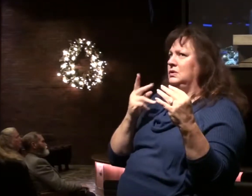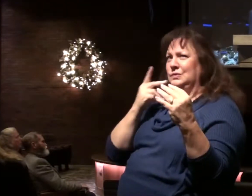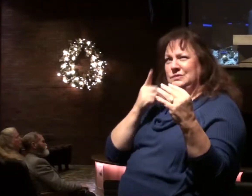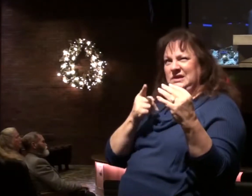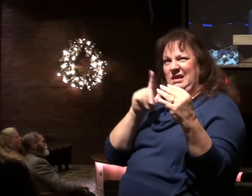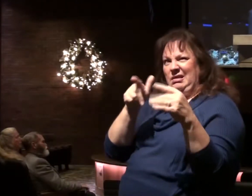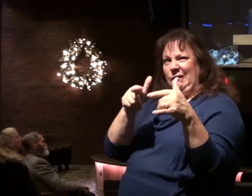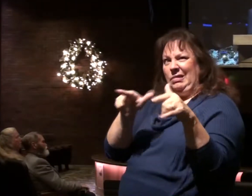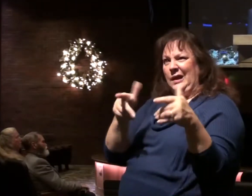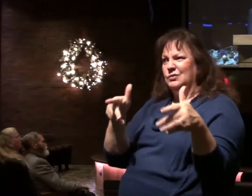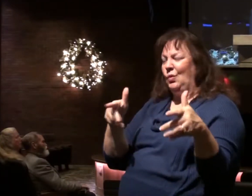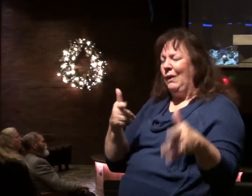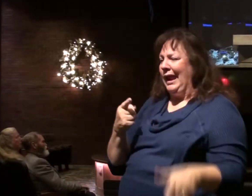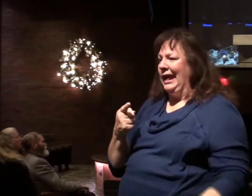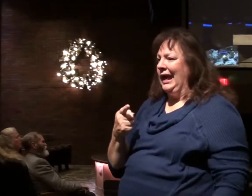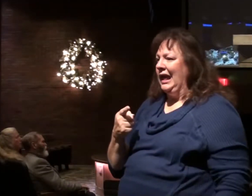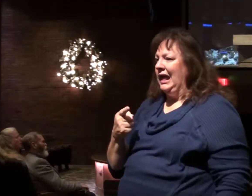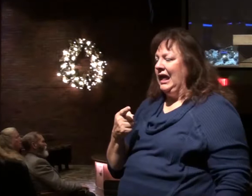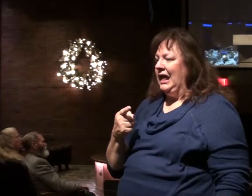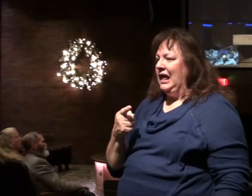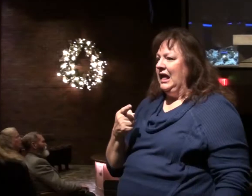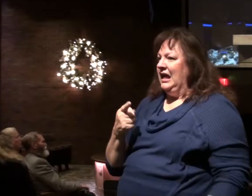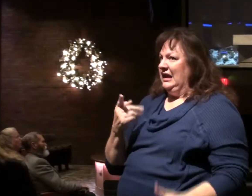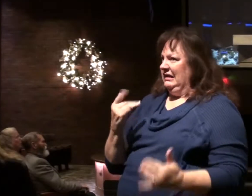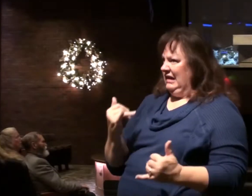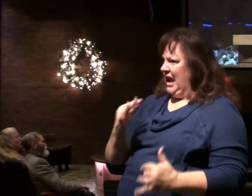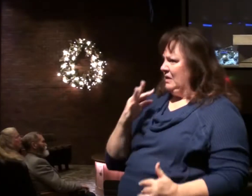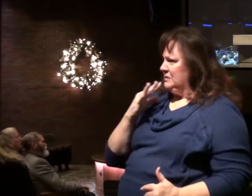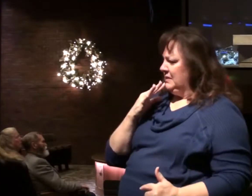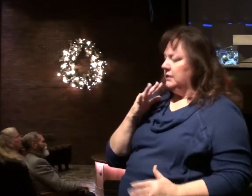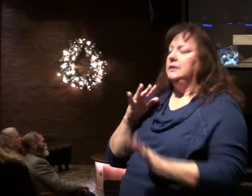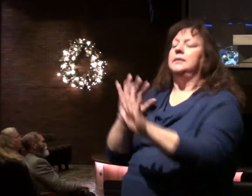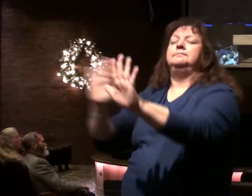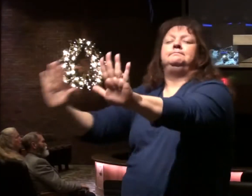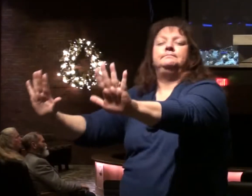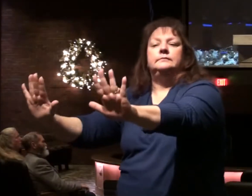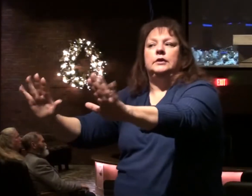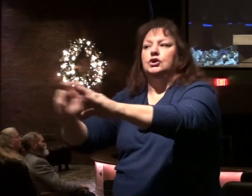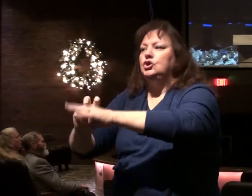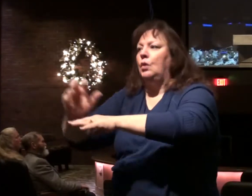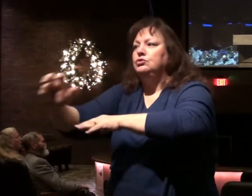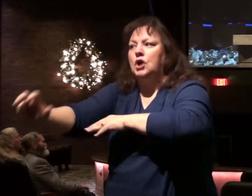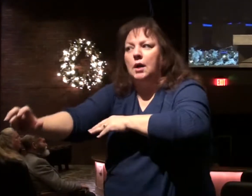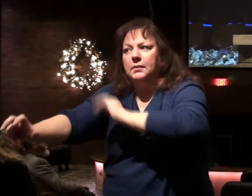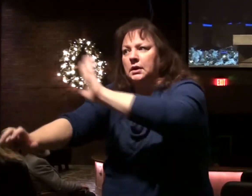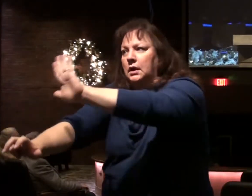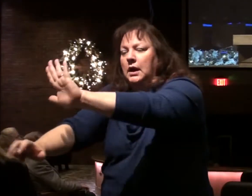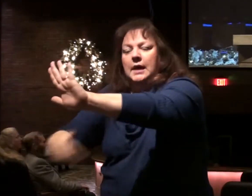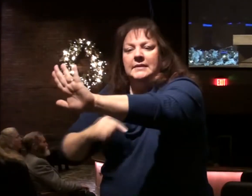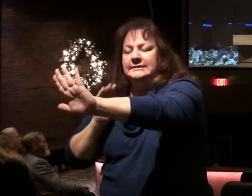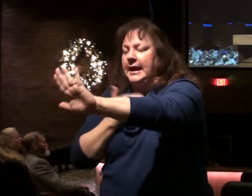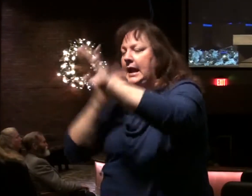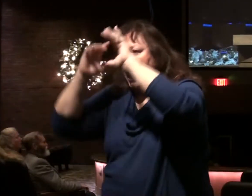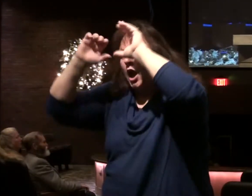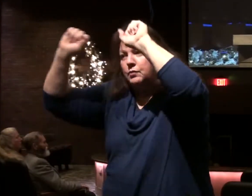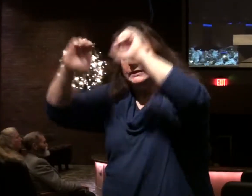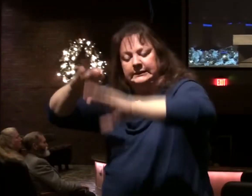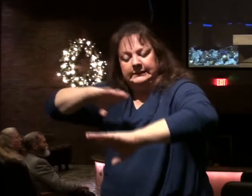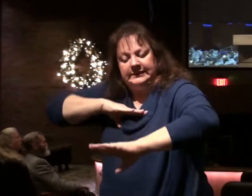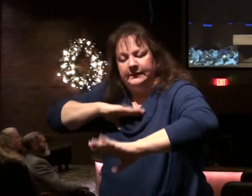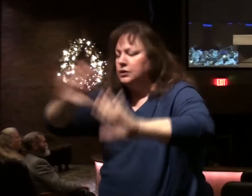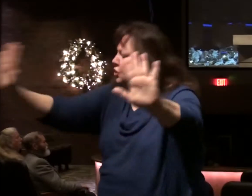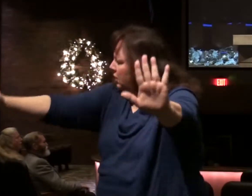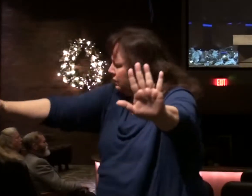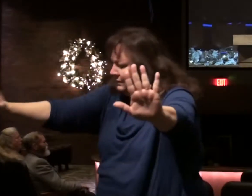kind of language even being used today. Now don't get ahead of me. I'm not saying our president is fulfilling